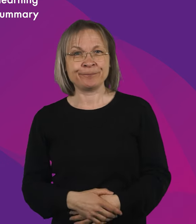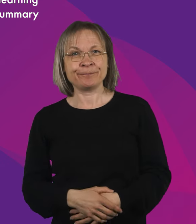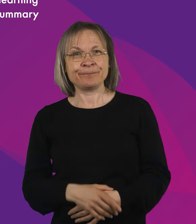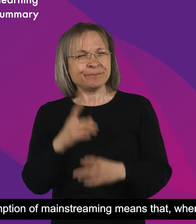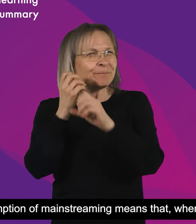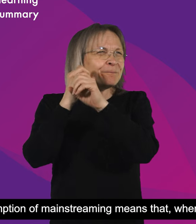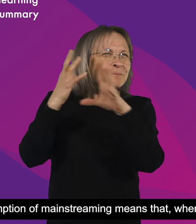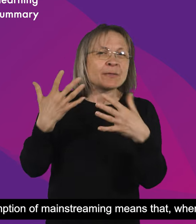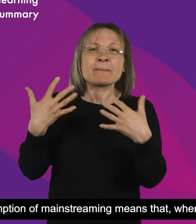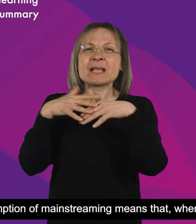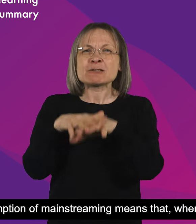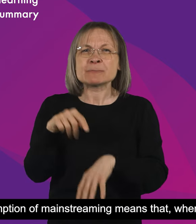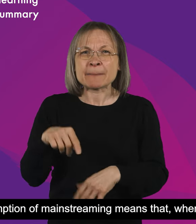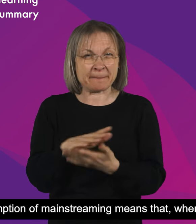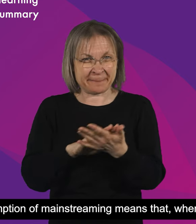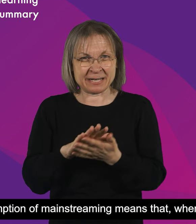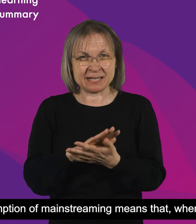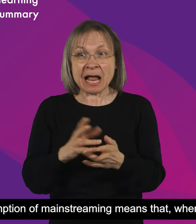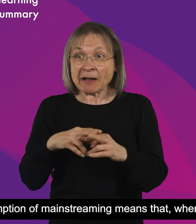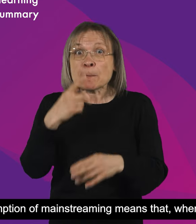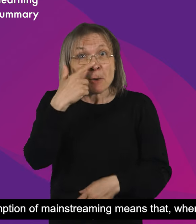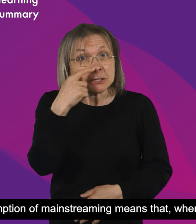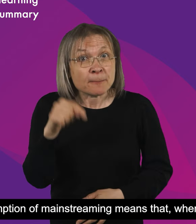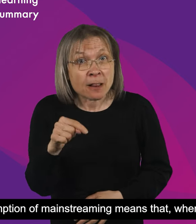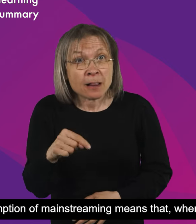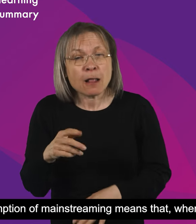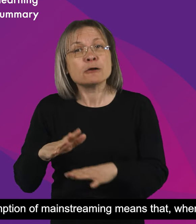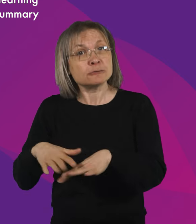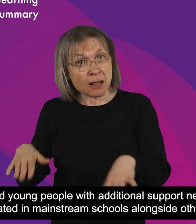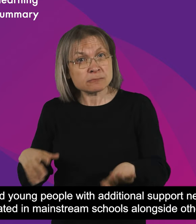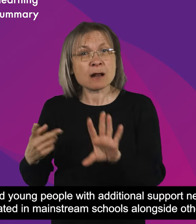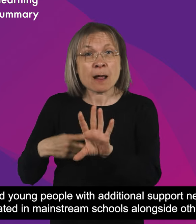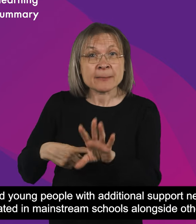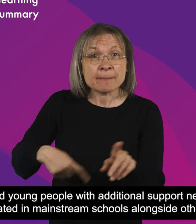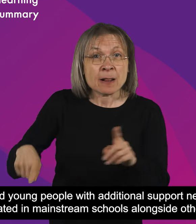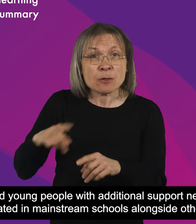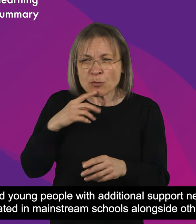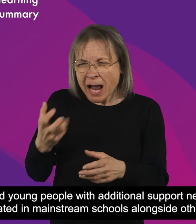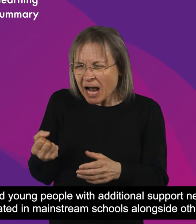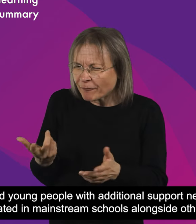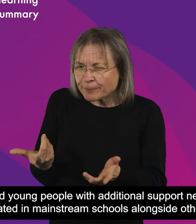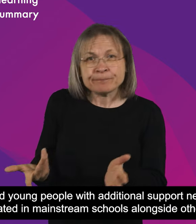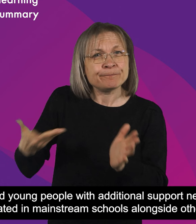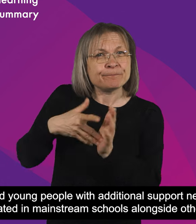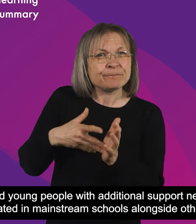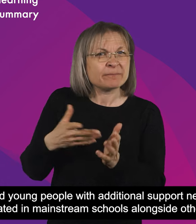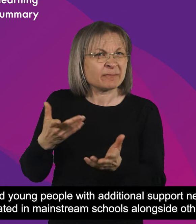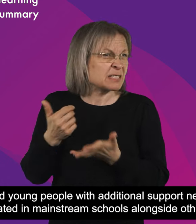The presumption of mainstreaming means that, where possible, children and young people with additional support needs, ASN,